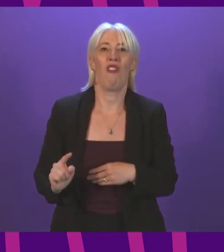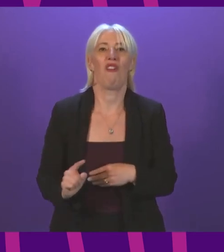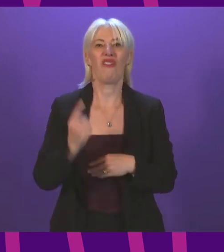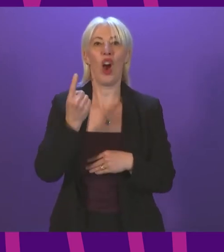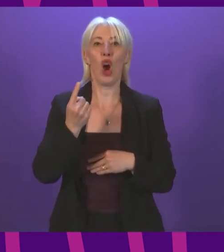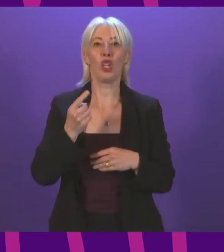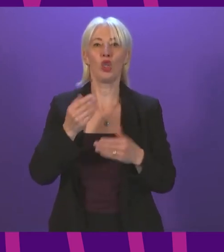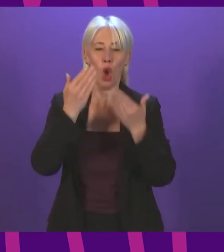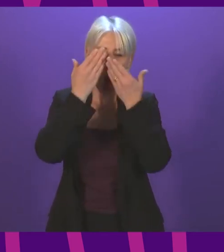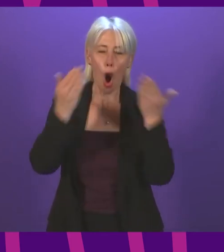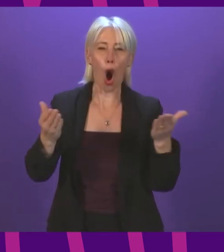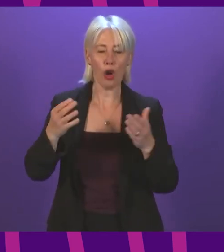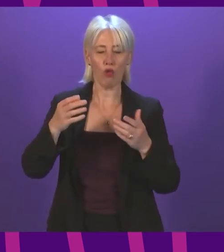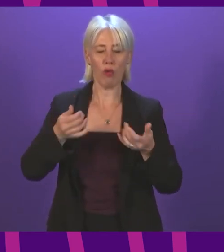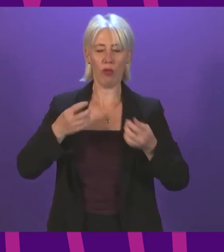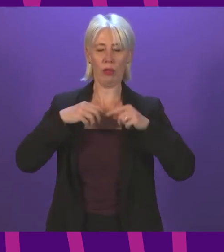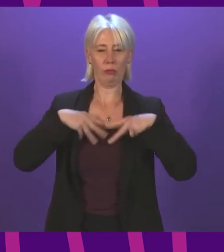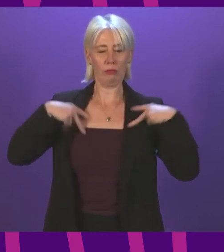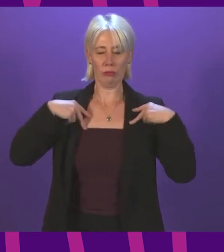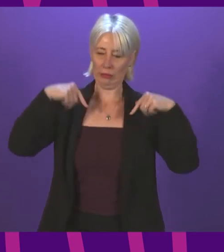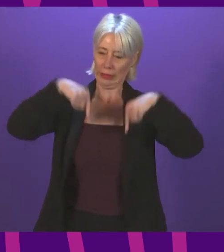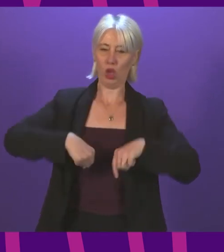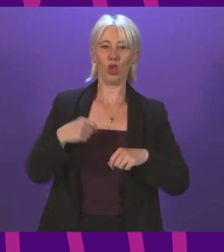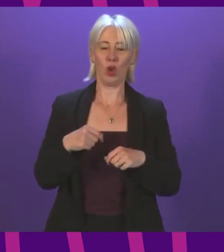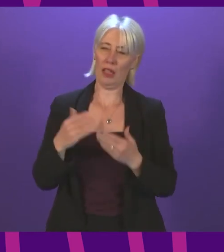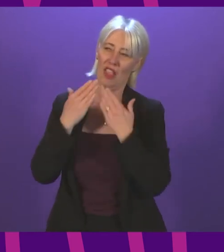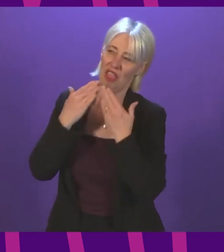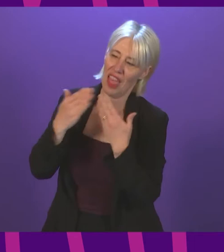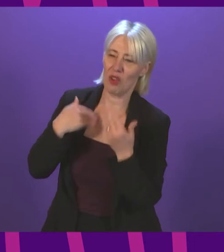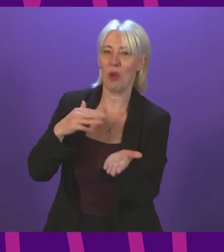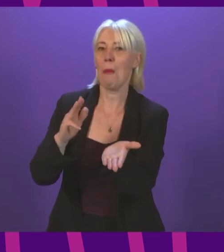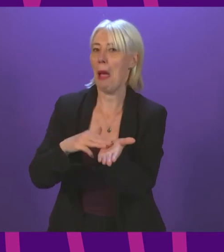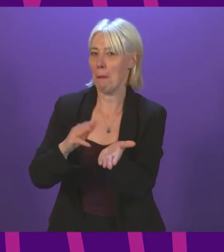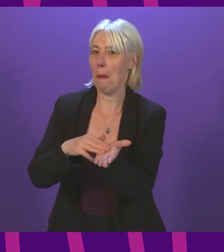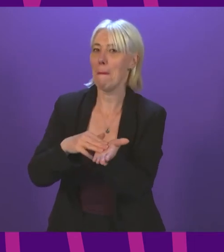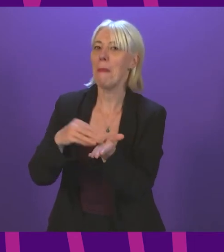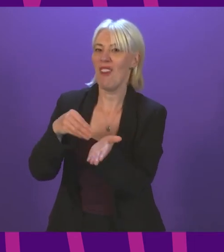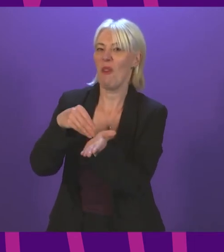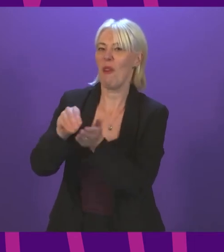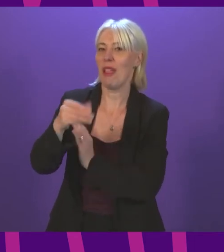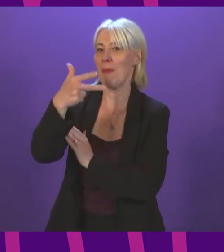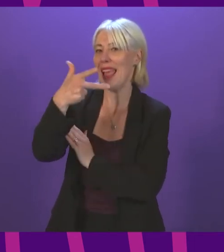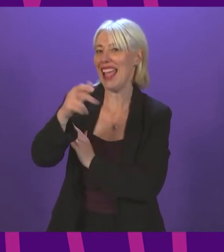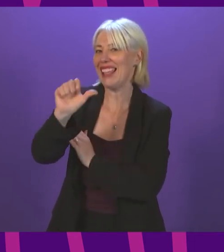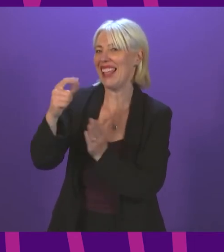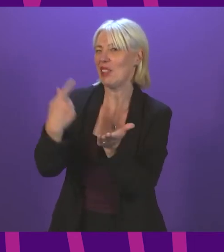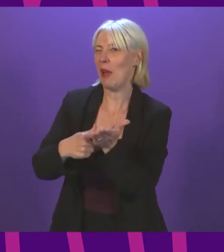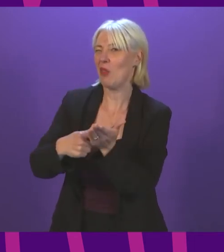Scotland, and I must thank my mother for investing her £86 in my education.